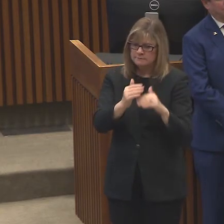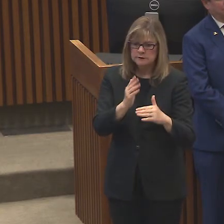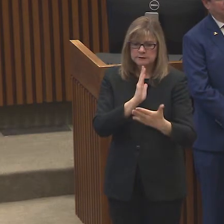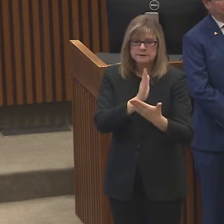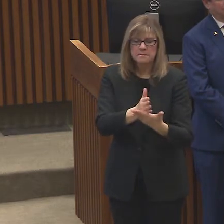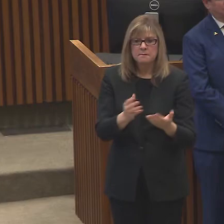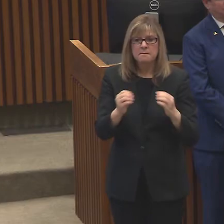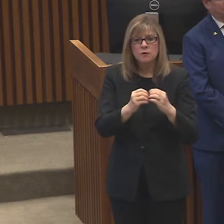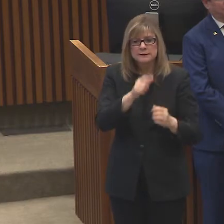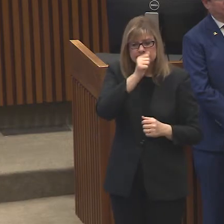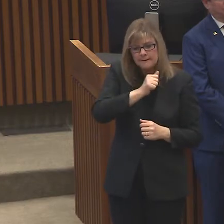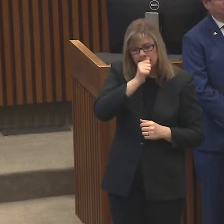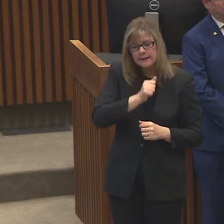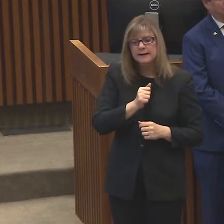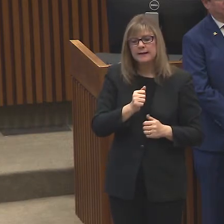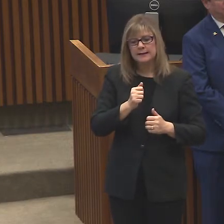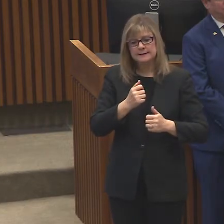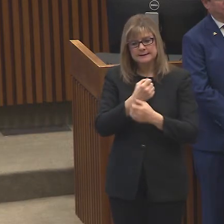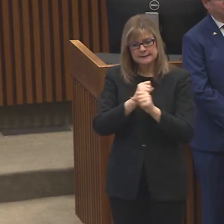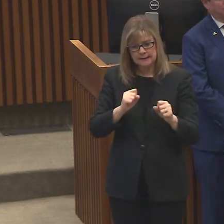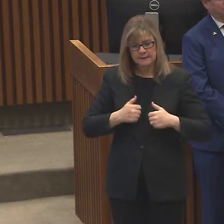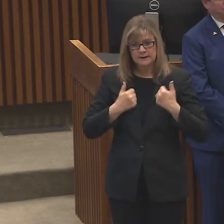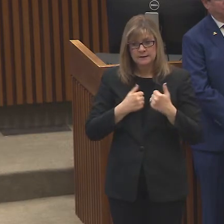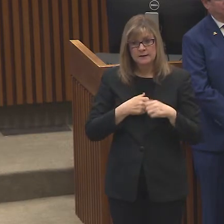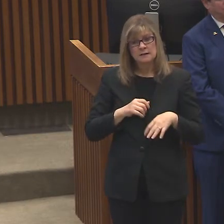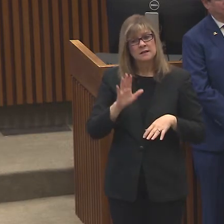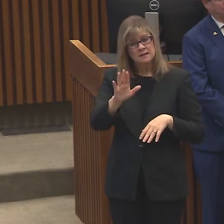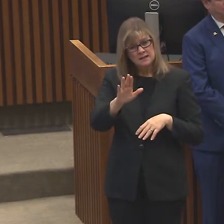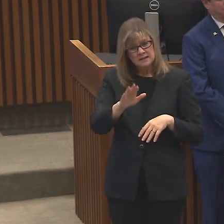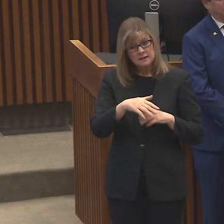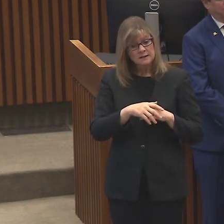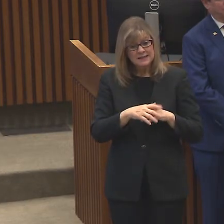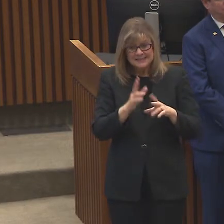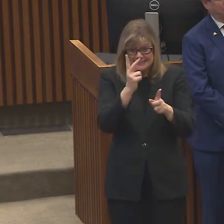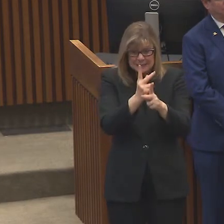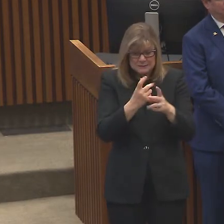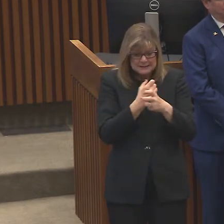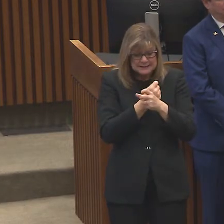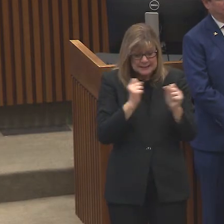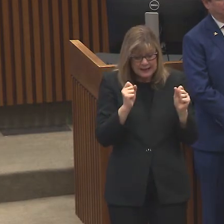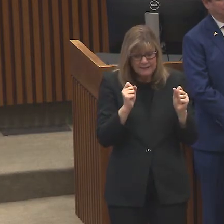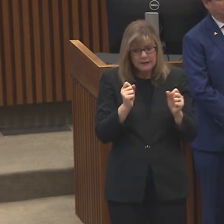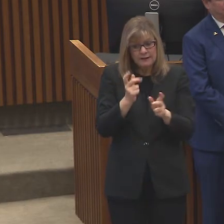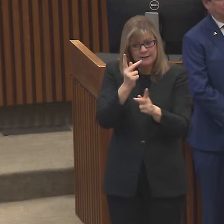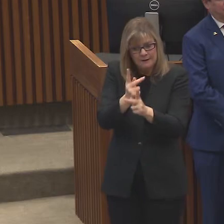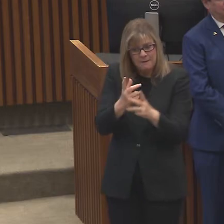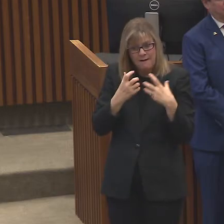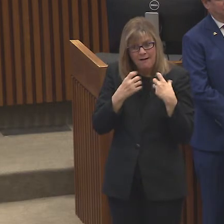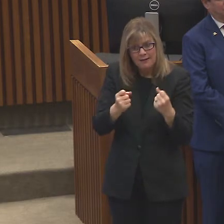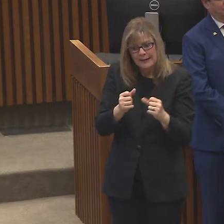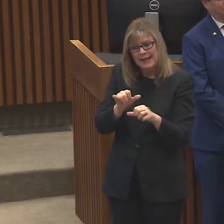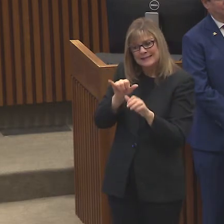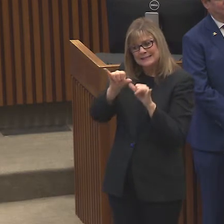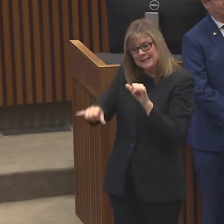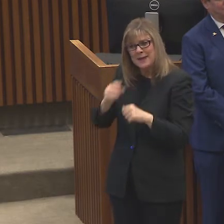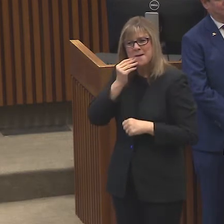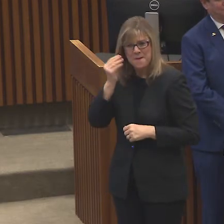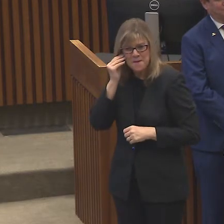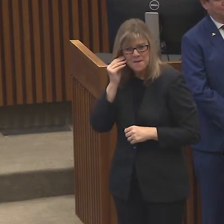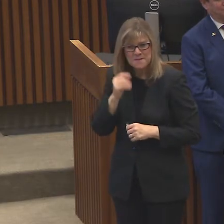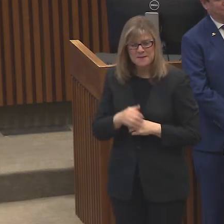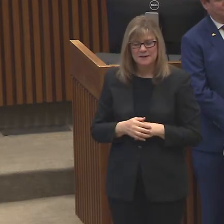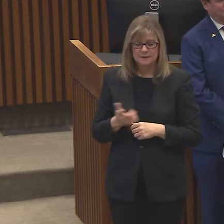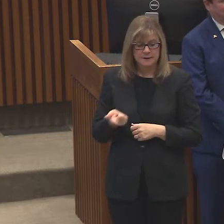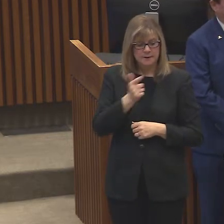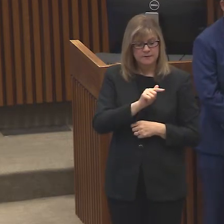save lives. Y'all stay safe, stay healthy, and y'all stay home. Now I'm going to turn it over to